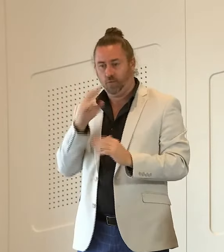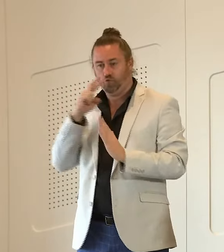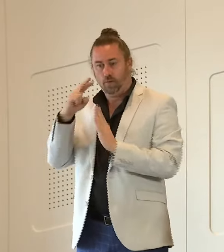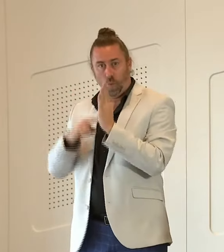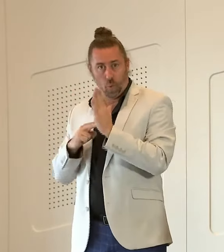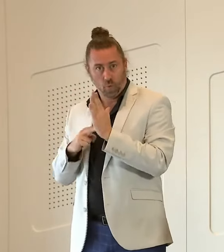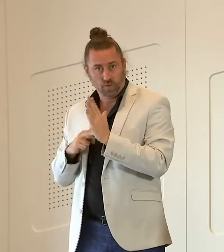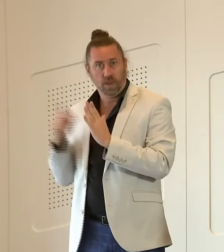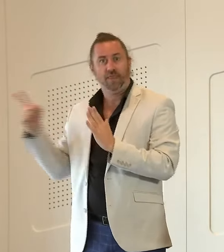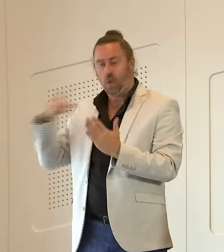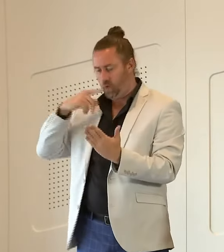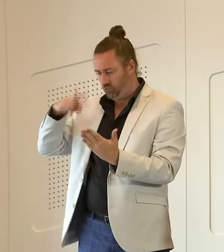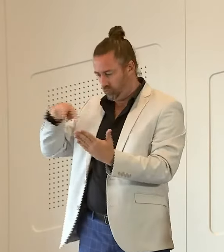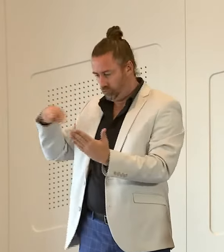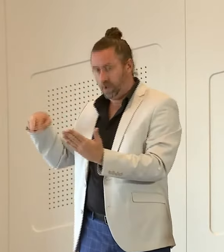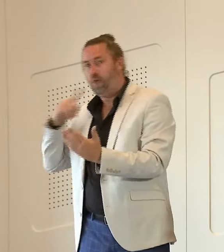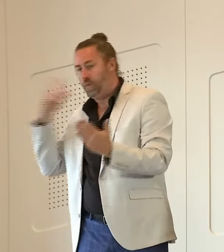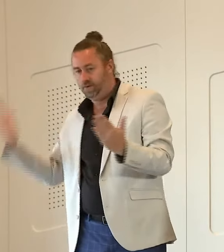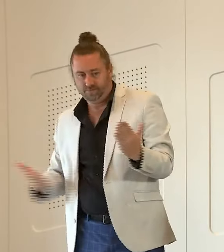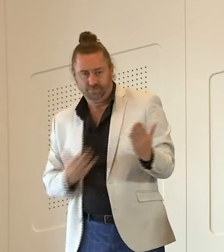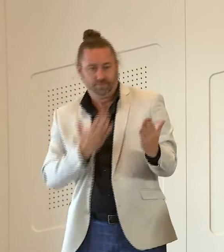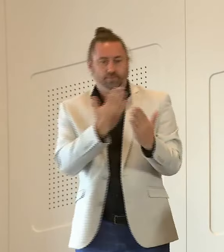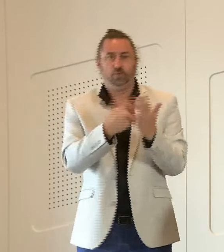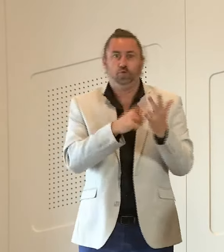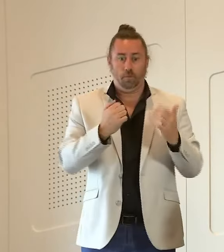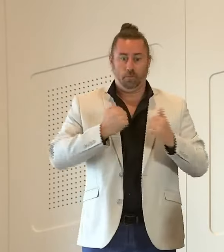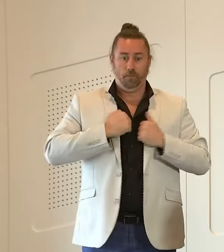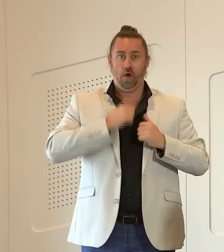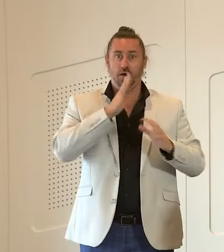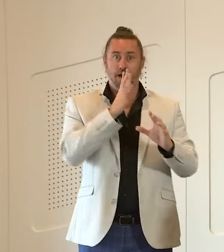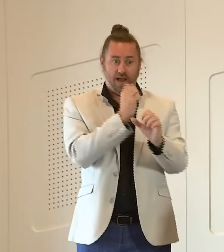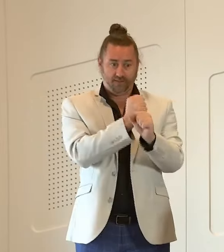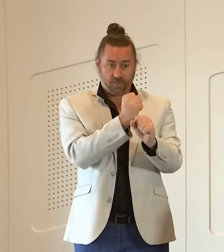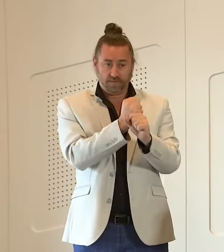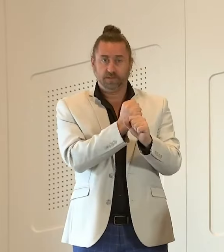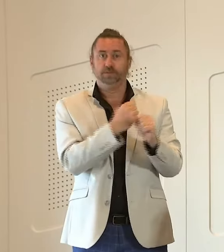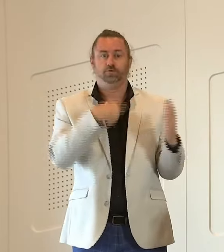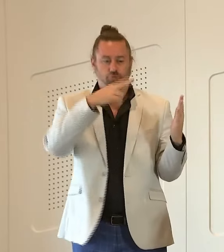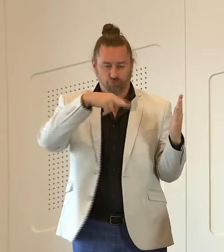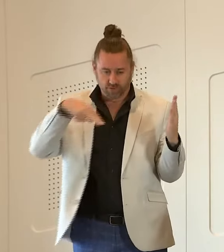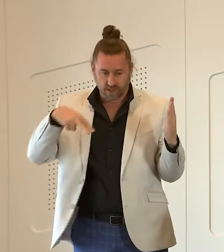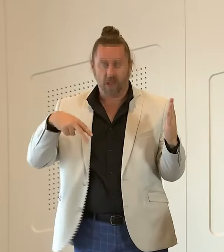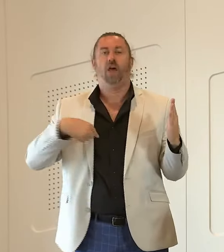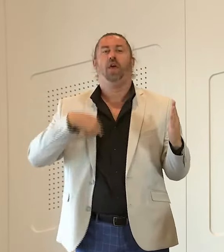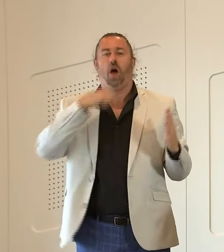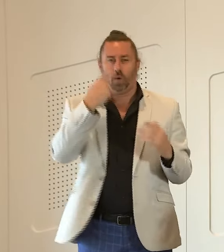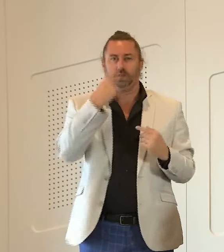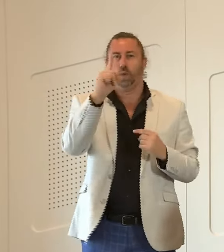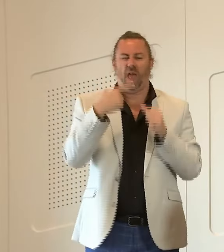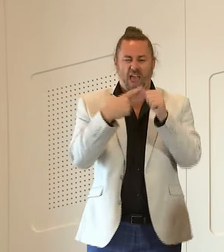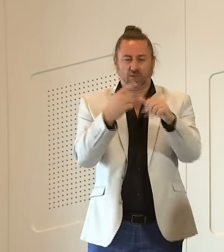to parliament and then government will be providing its response to that report i have been through this at length